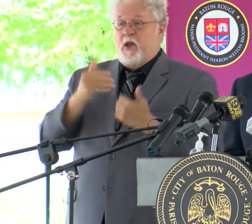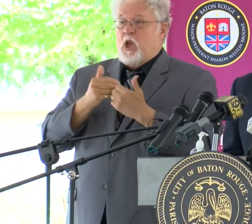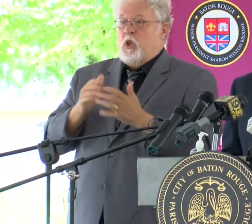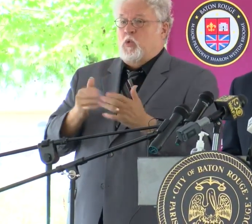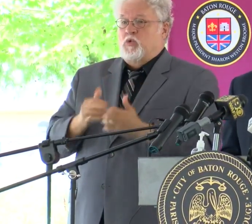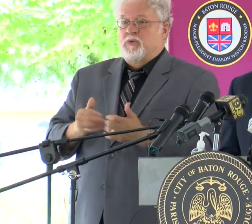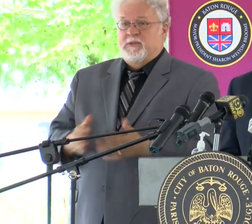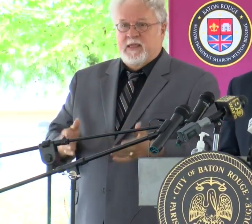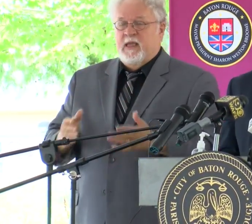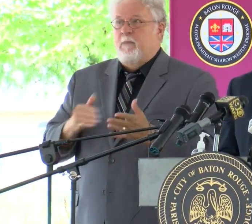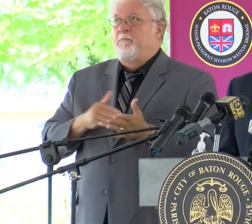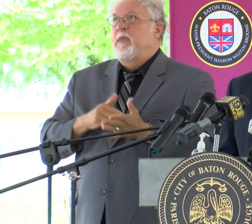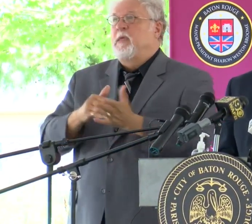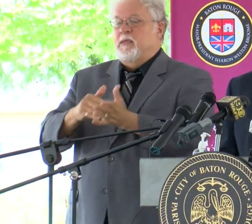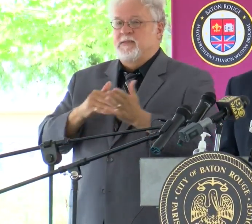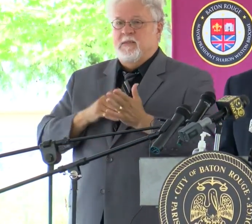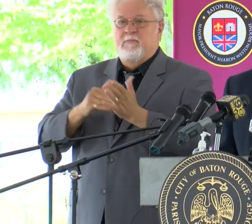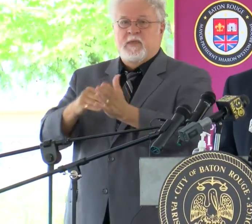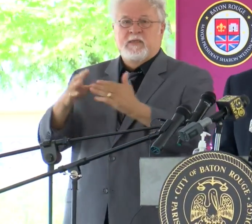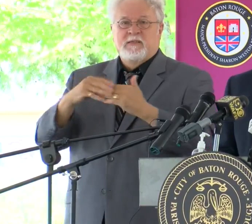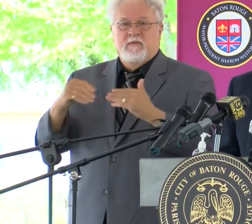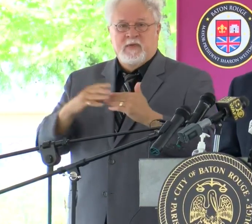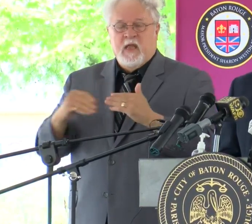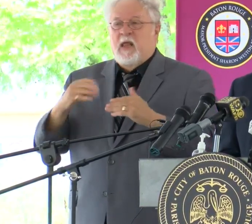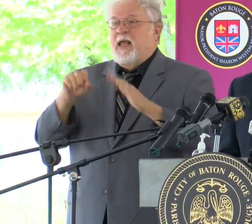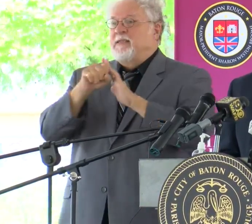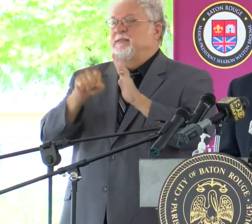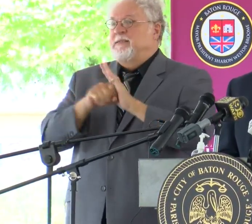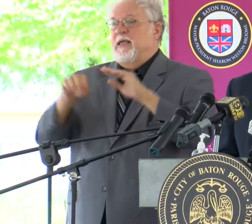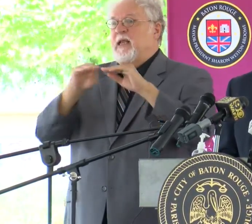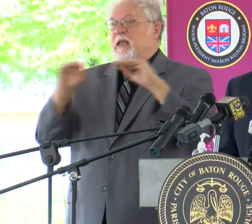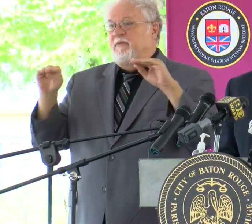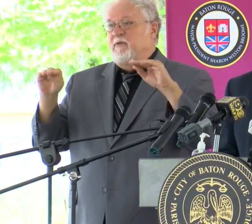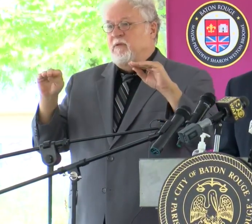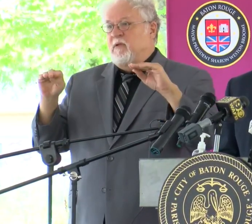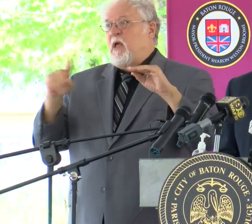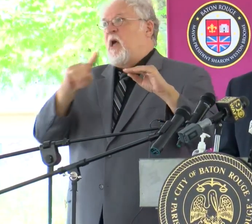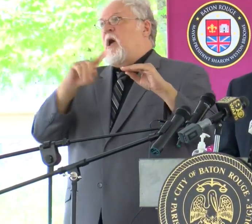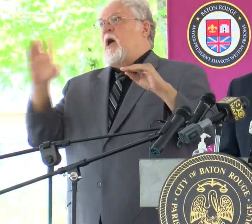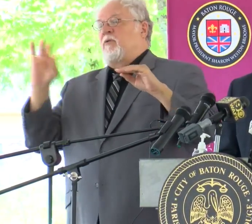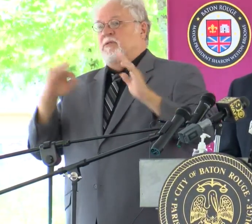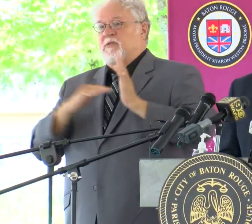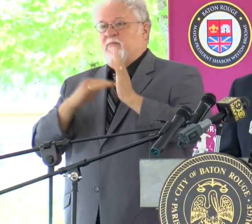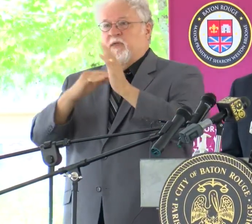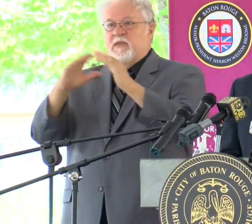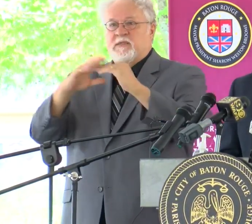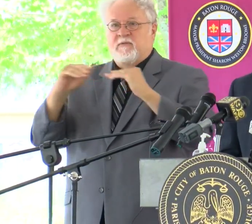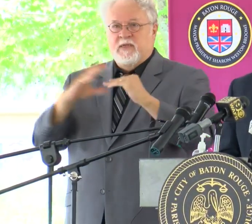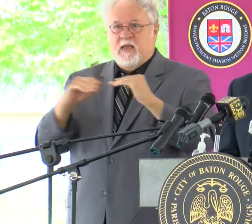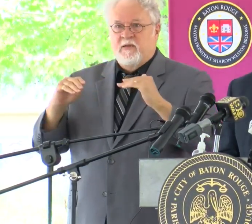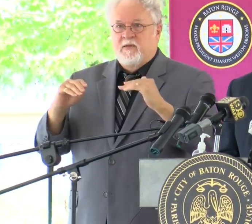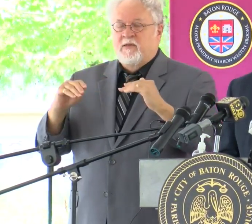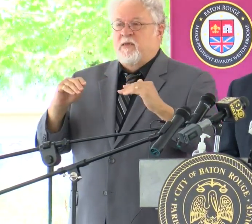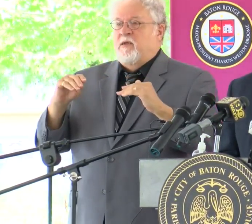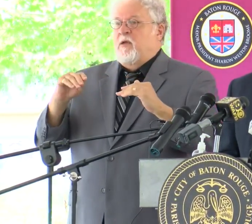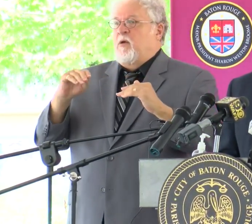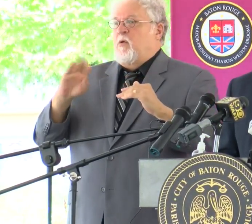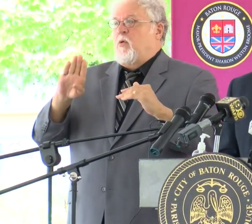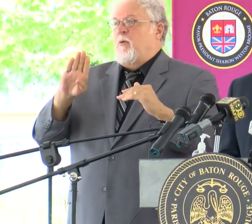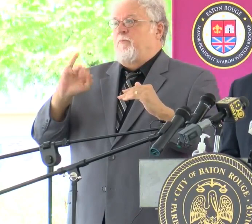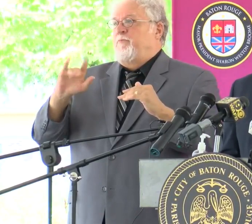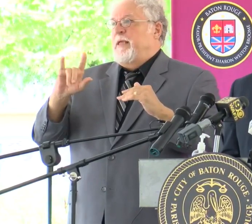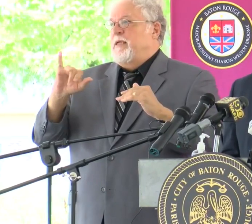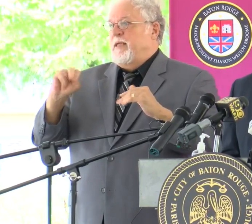millions and millions of dollars, and on the state level it's probably in the hundreds of millions of dollars, if not at the billion number.